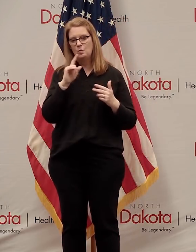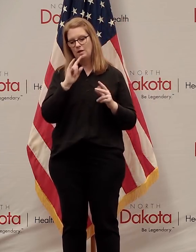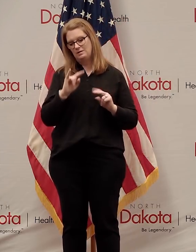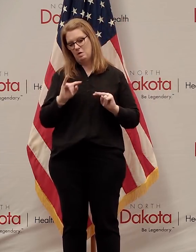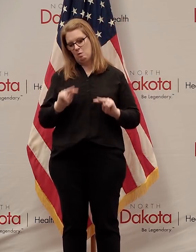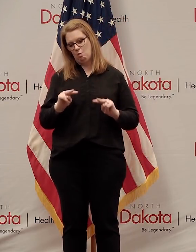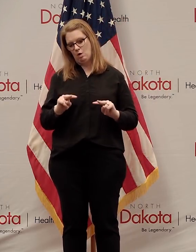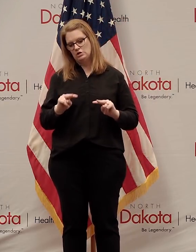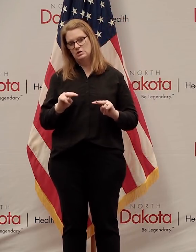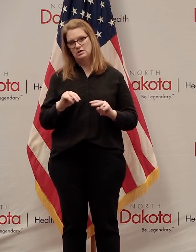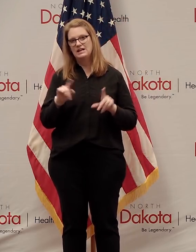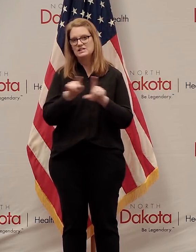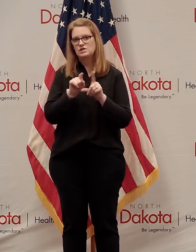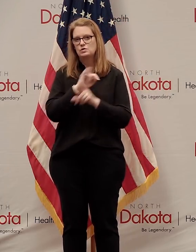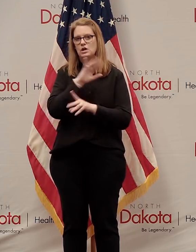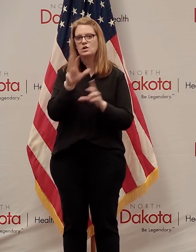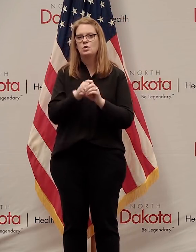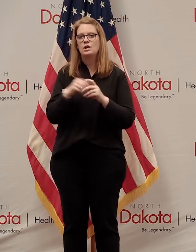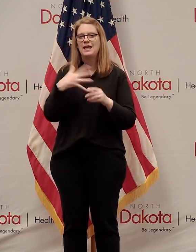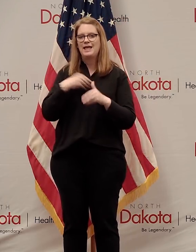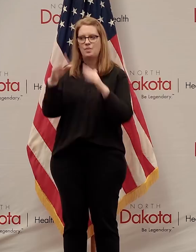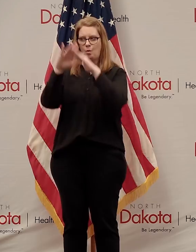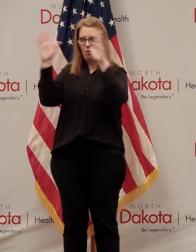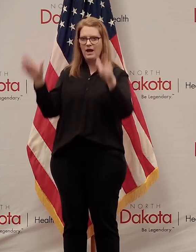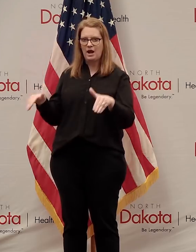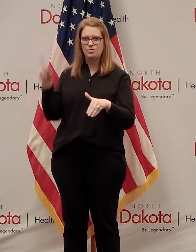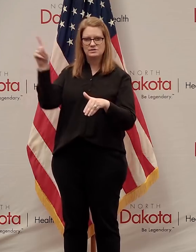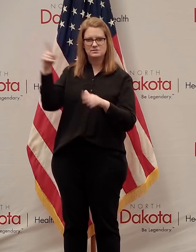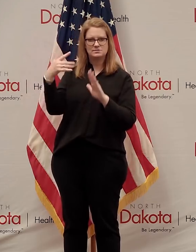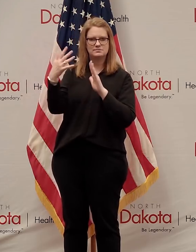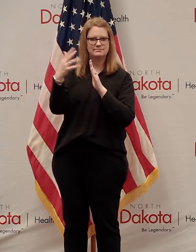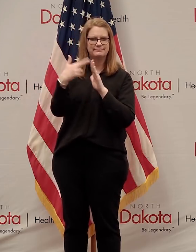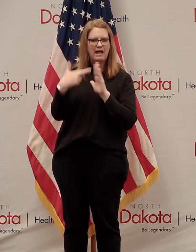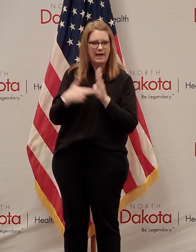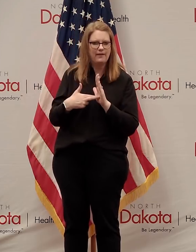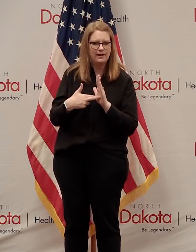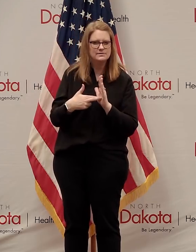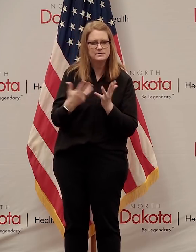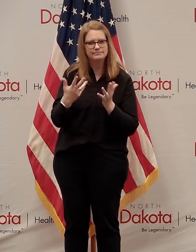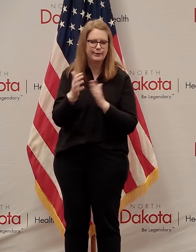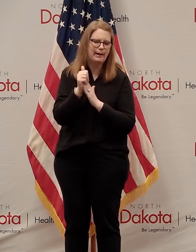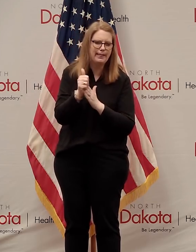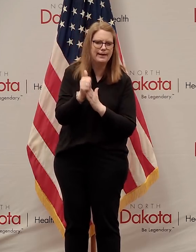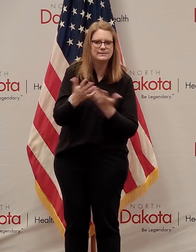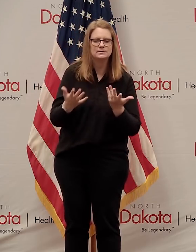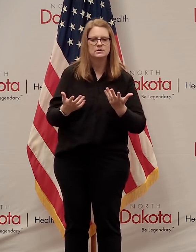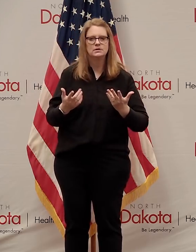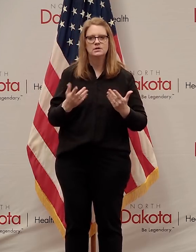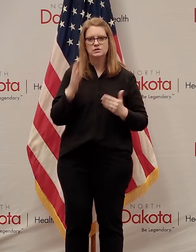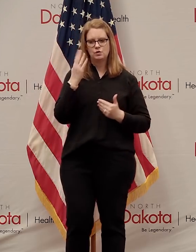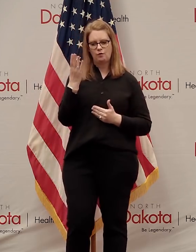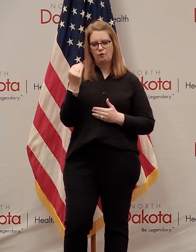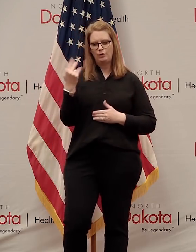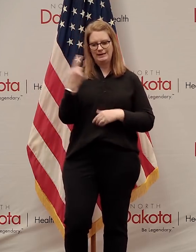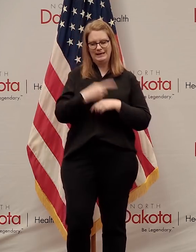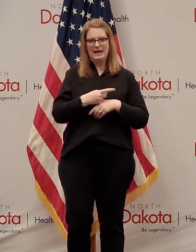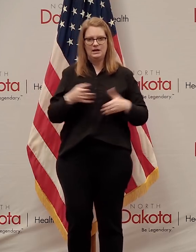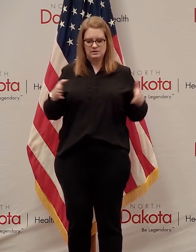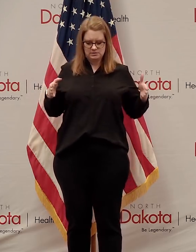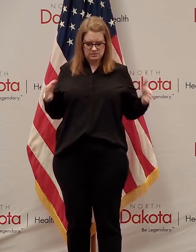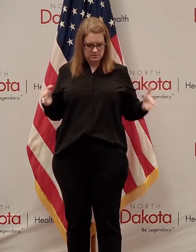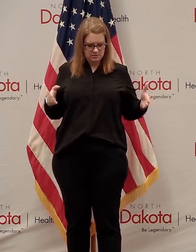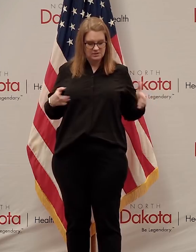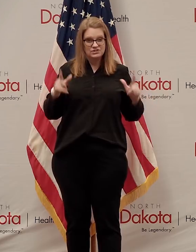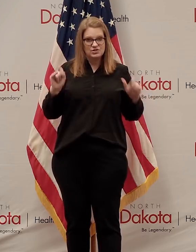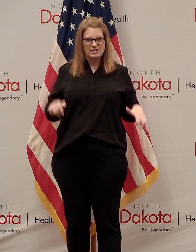and then it's also included in the White House guidelines in the bottom and the middle of the White House guideline, which is what you're rolling 14-day average for the on percent